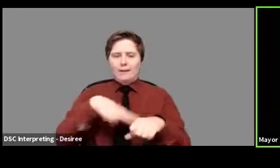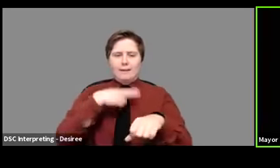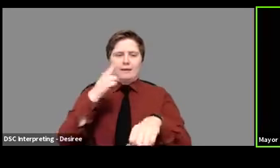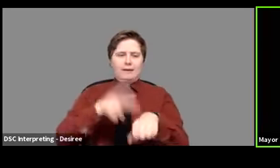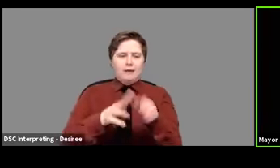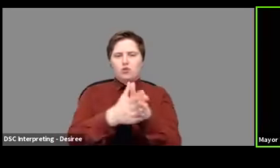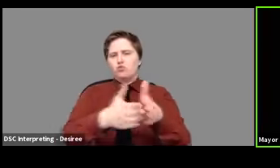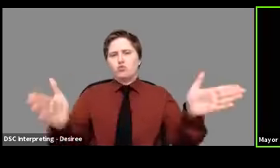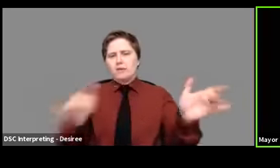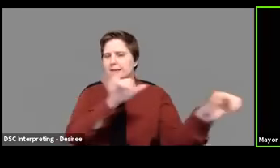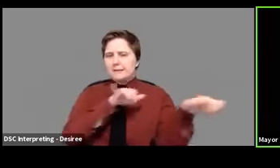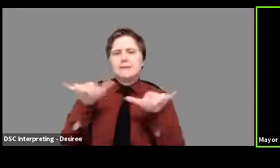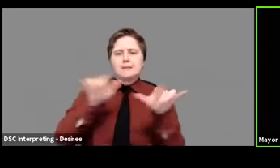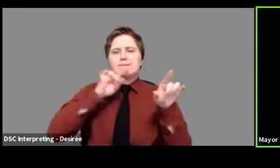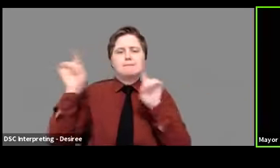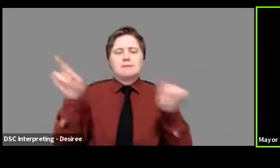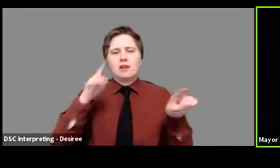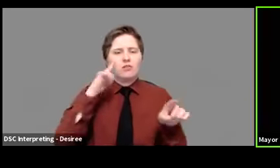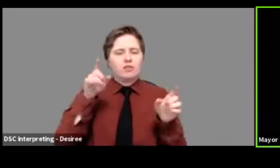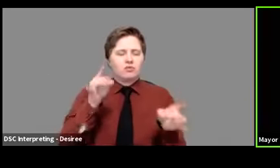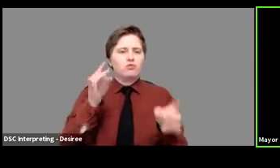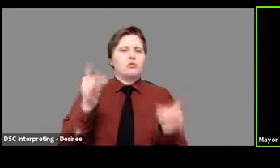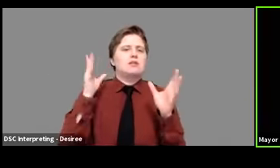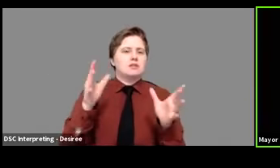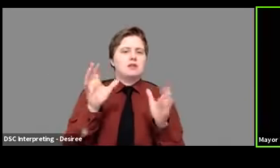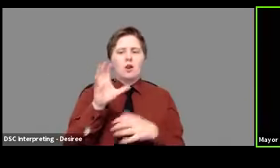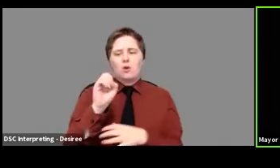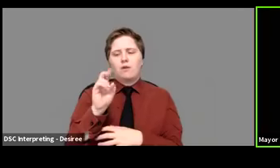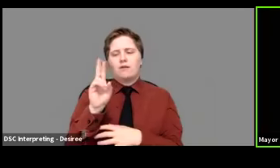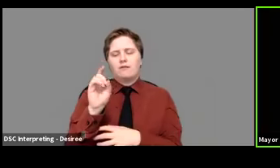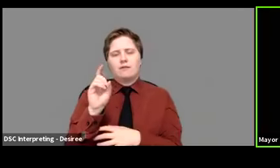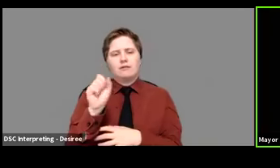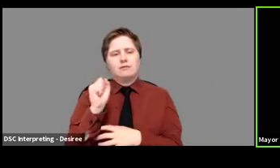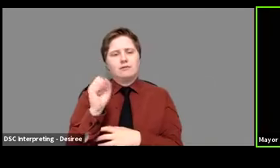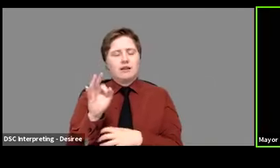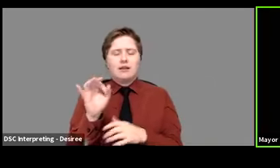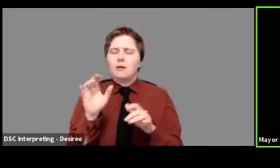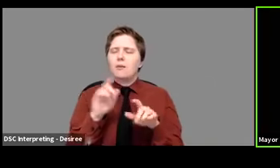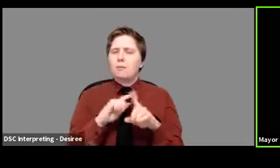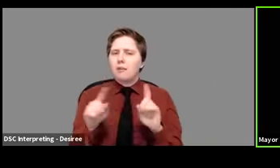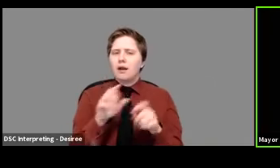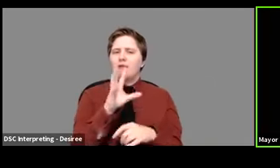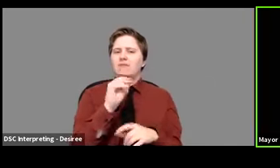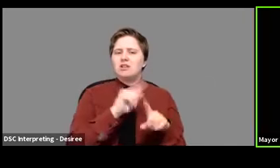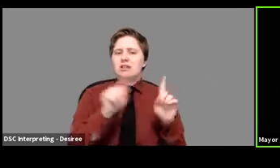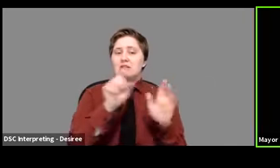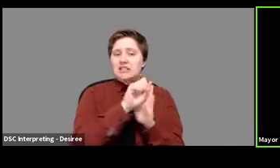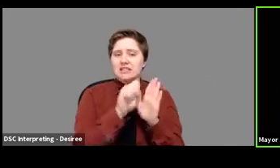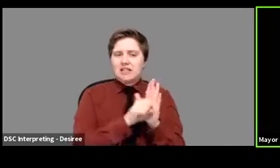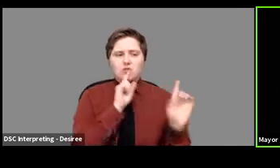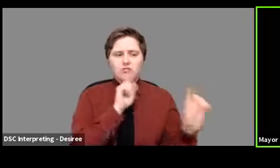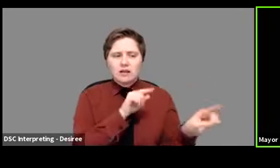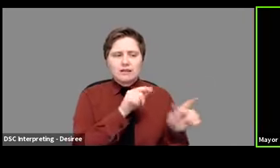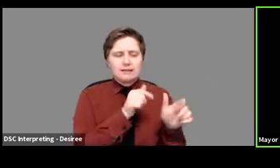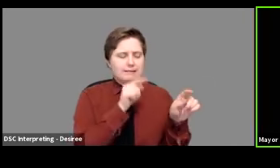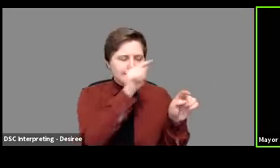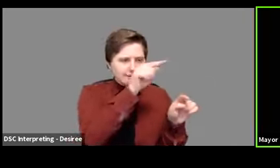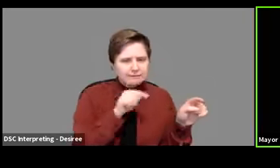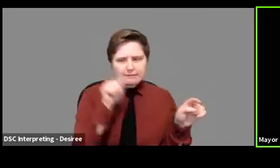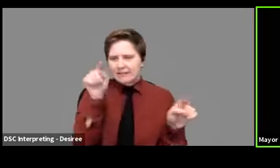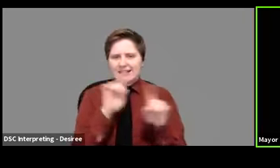response to the COVID-19 crisis as much as there has been 50 different state responses. And so